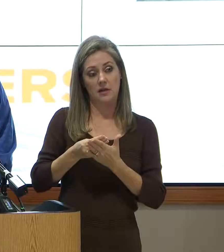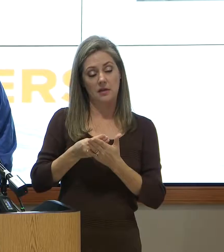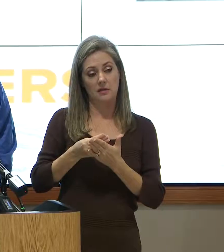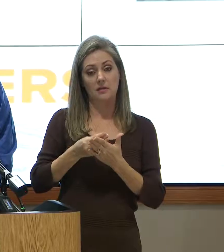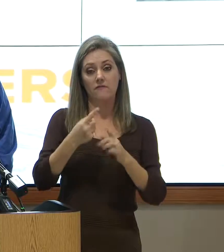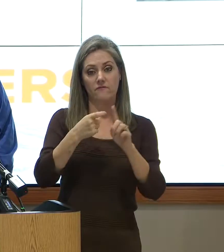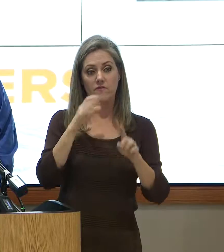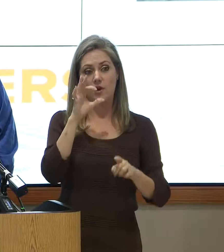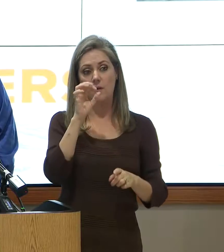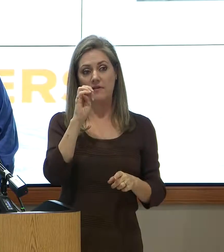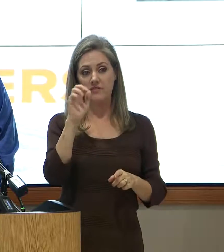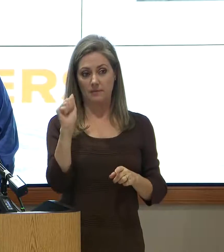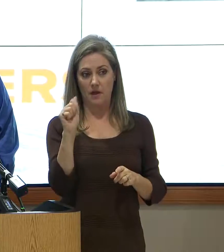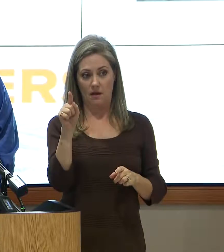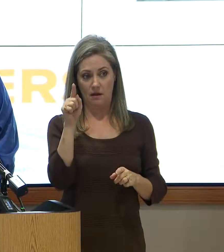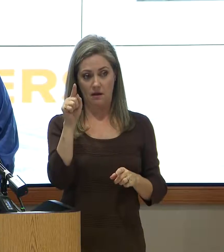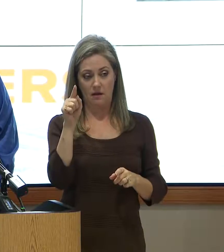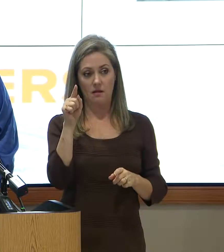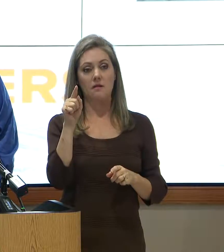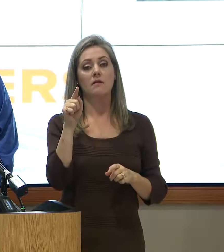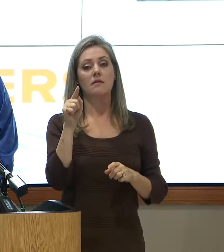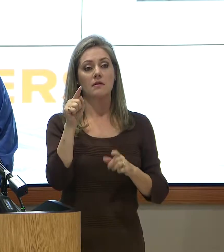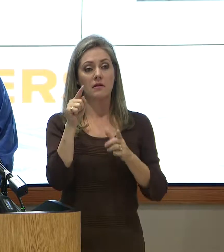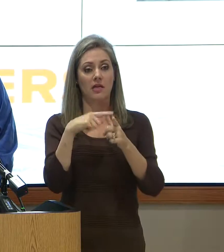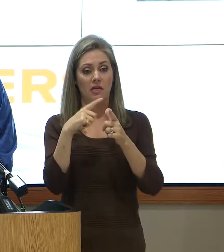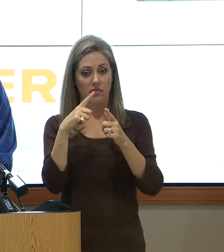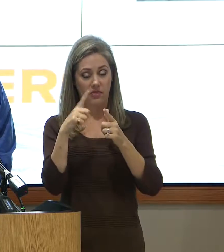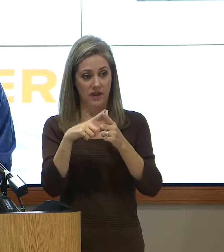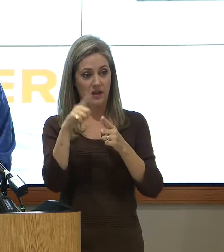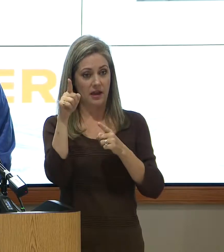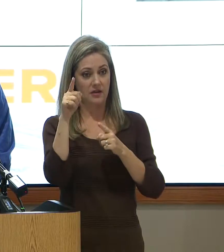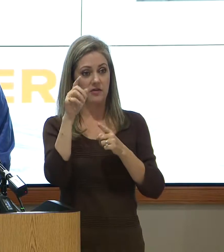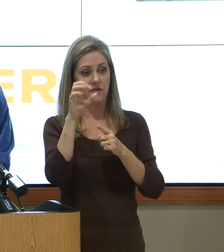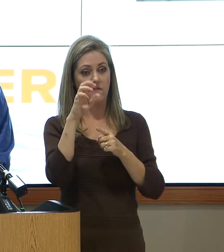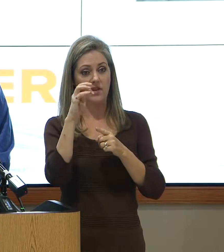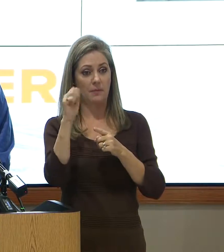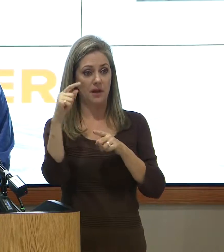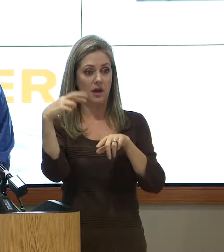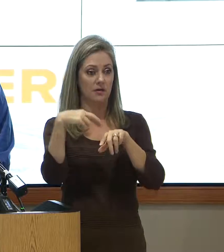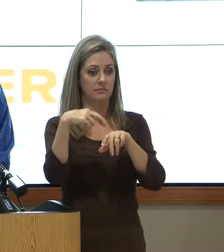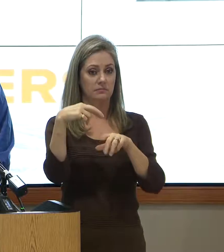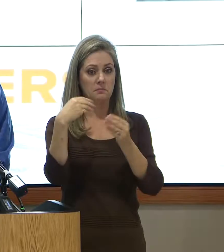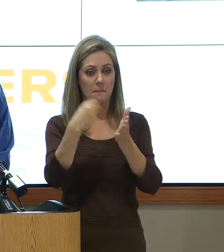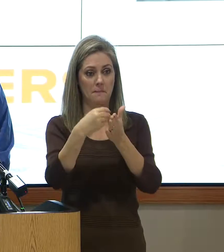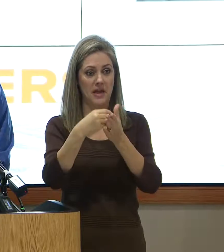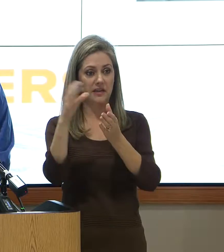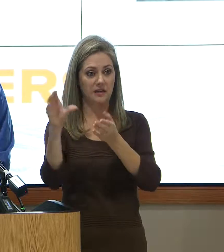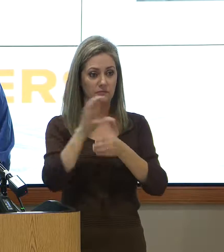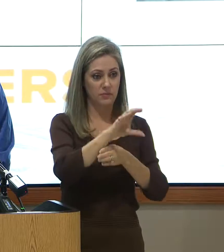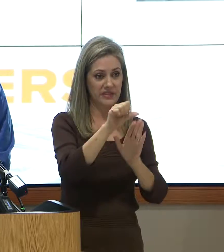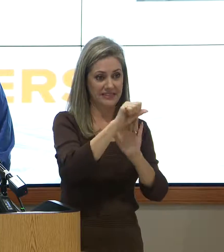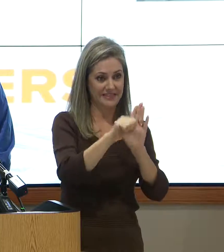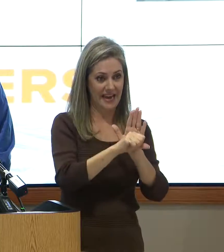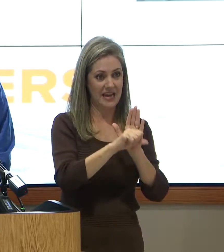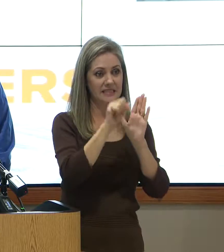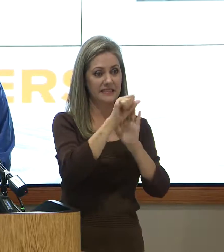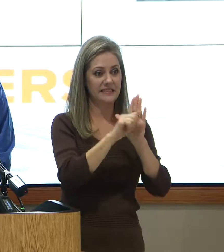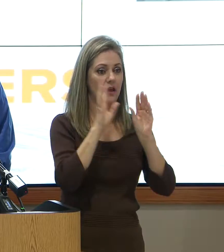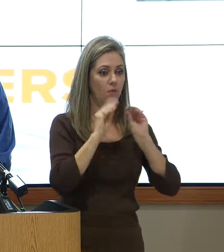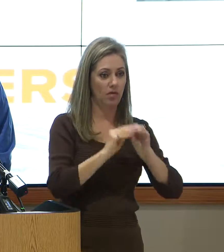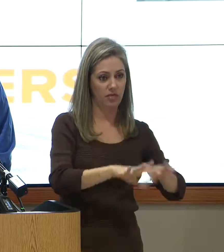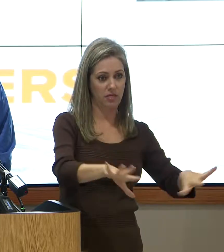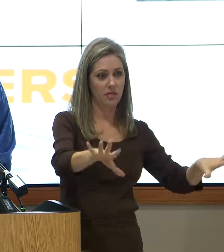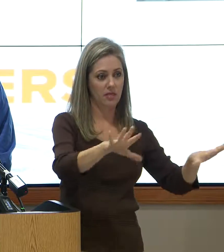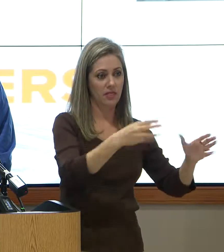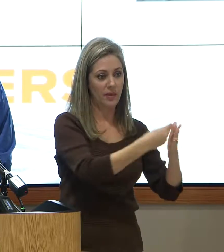from FEMA. FEMA, the money is then allocated or referred to the state to help distribute that funding. So the state and FEMA sort of sets the